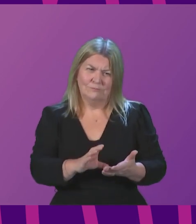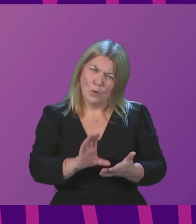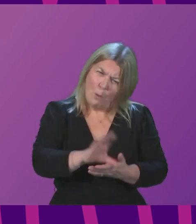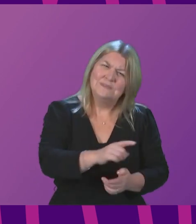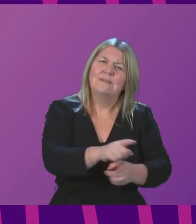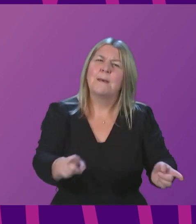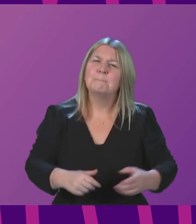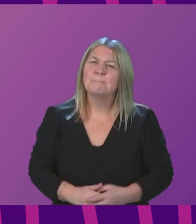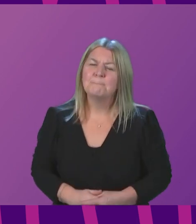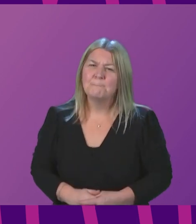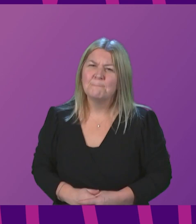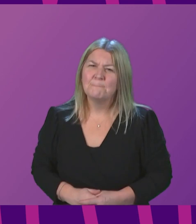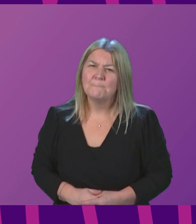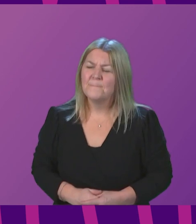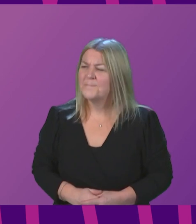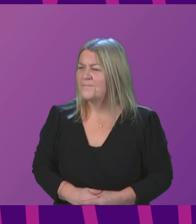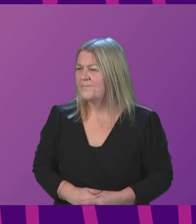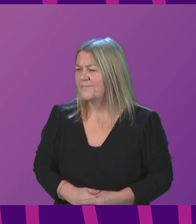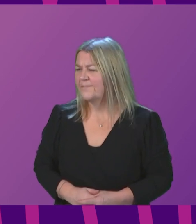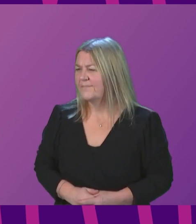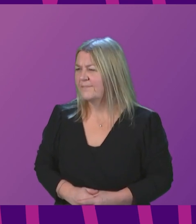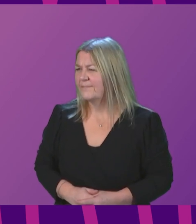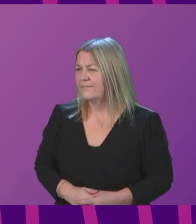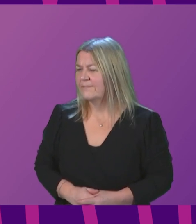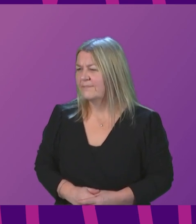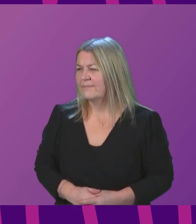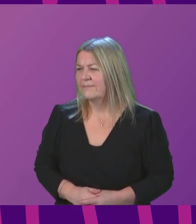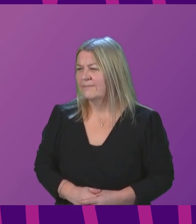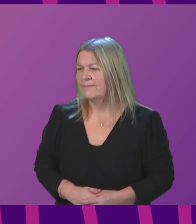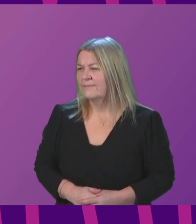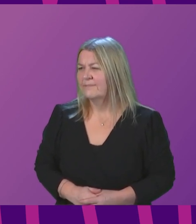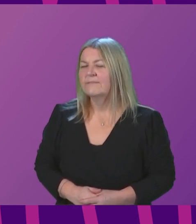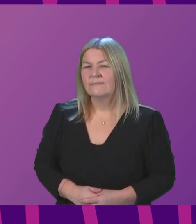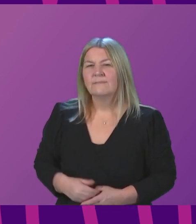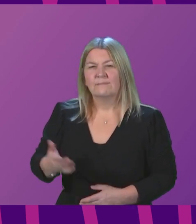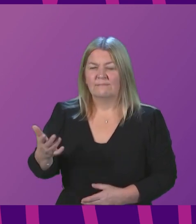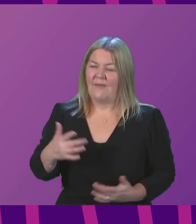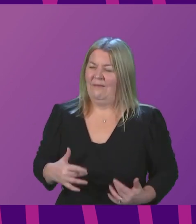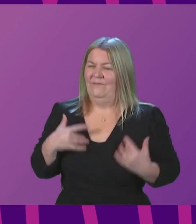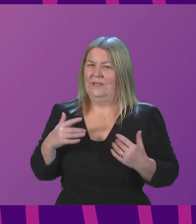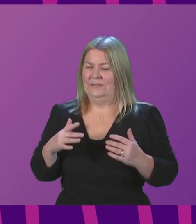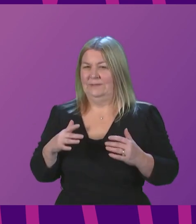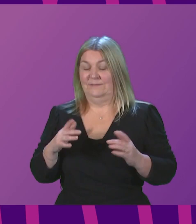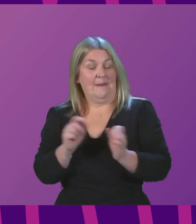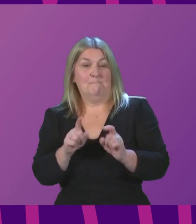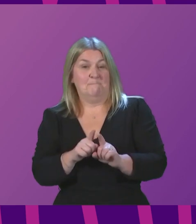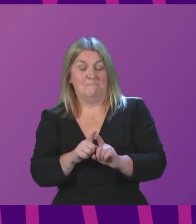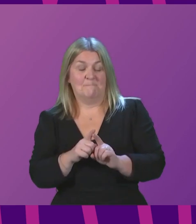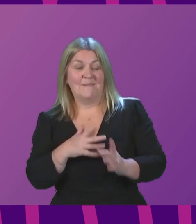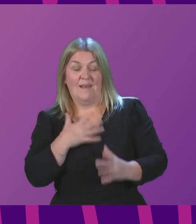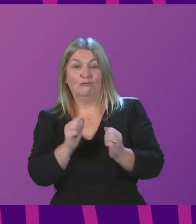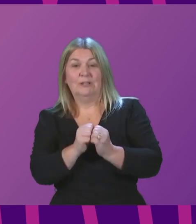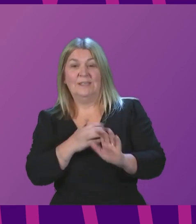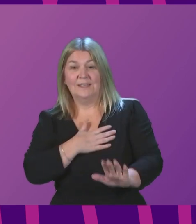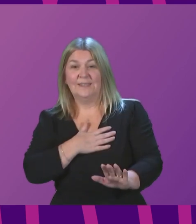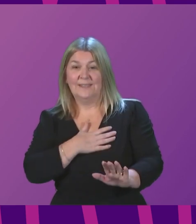I really do feel, as the Member does, quite strongly about this issue. I want to set out clearly why the current law is not sufficient